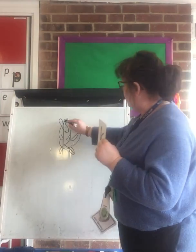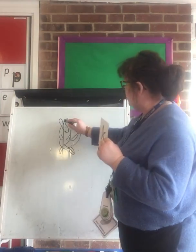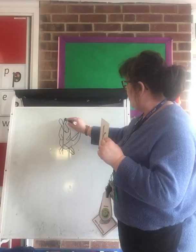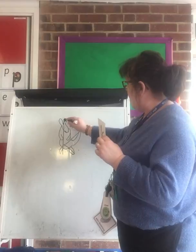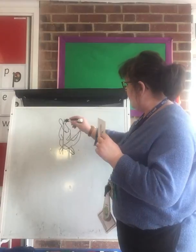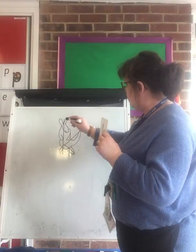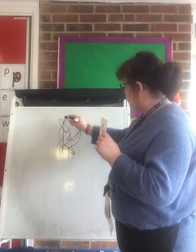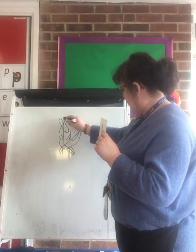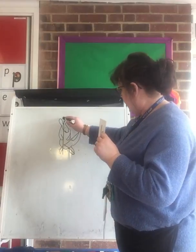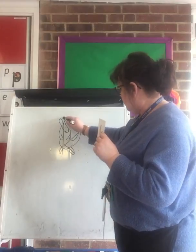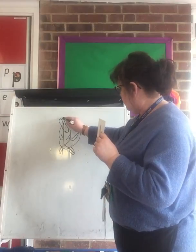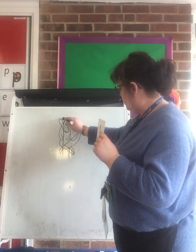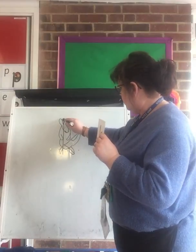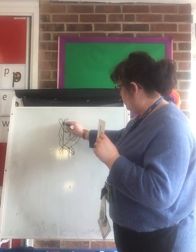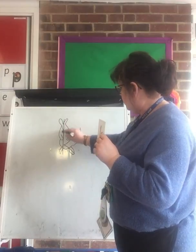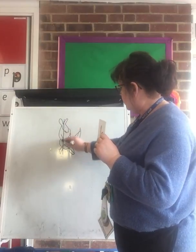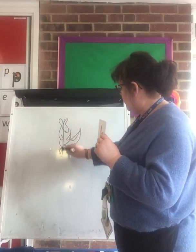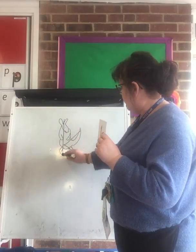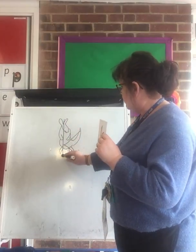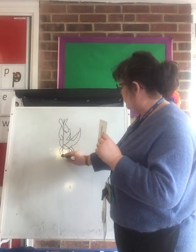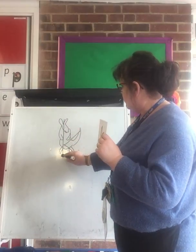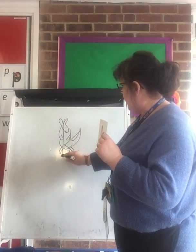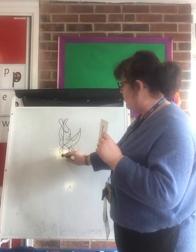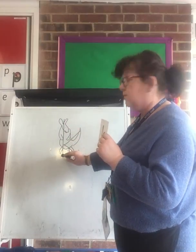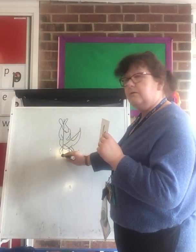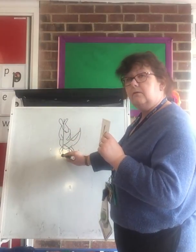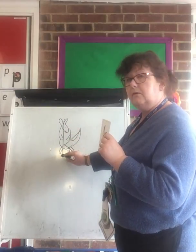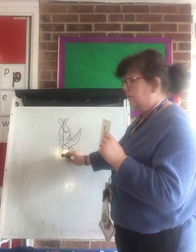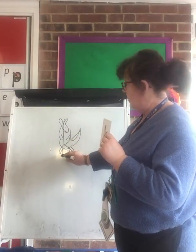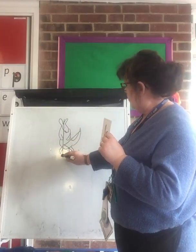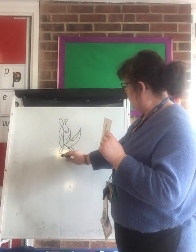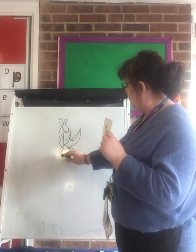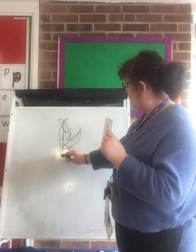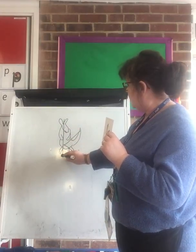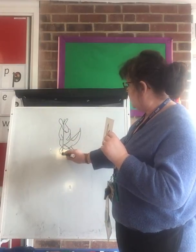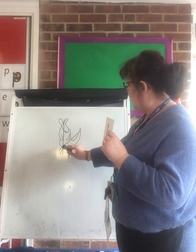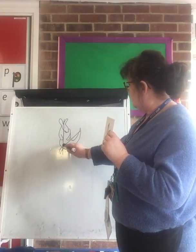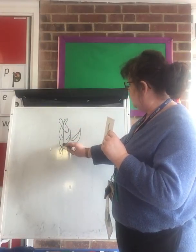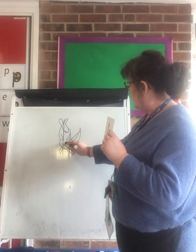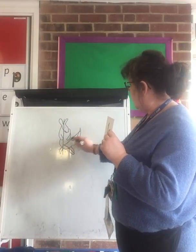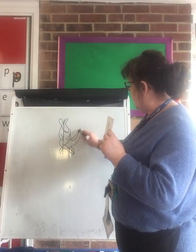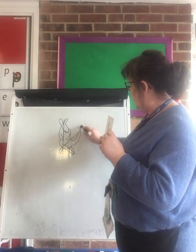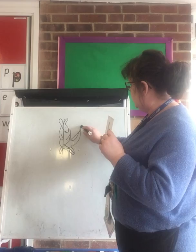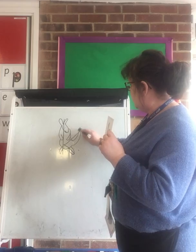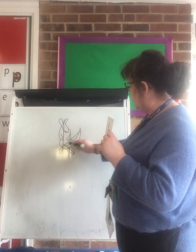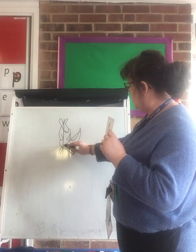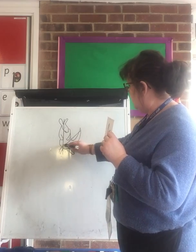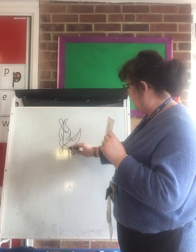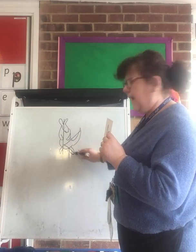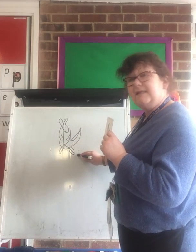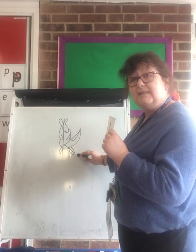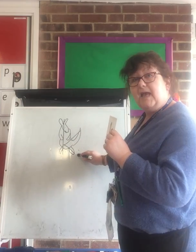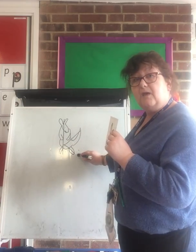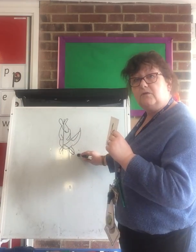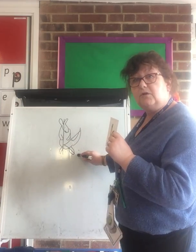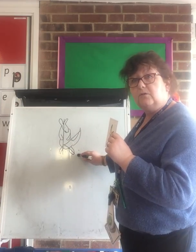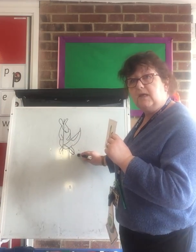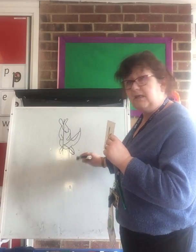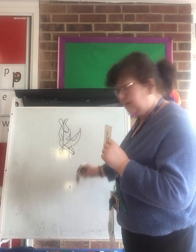we start at his head, down to his tail, down to his toes, up his tail and down to his